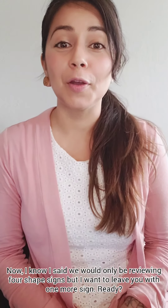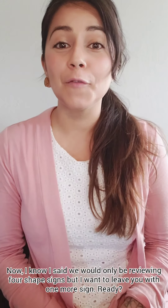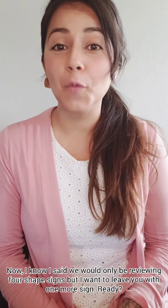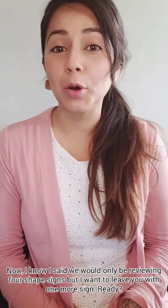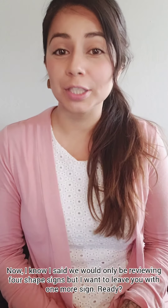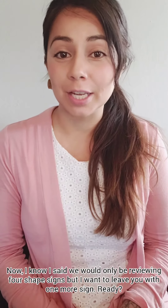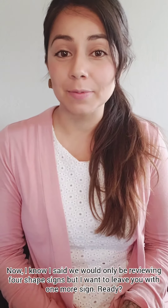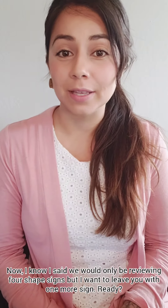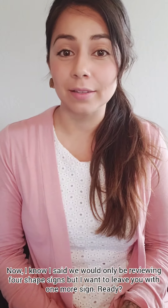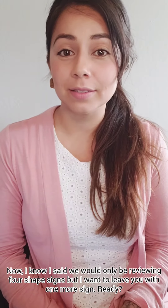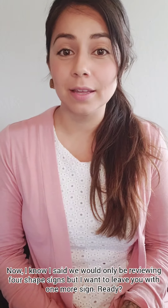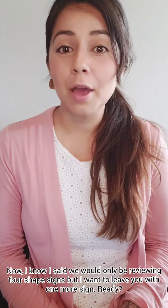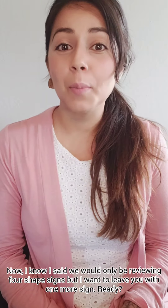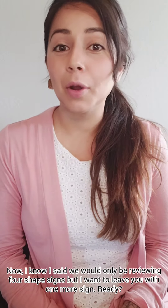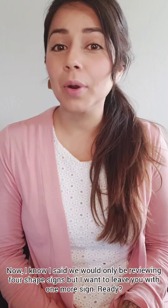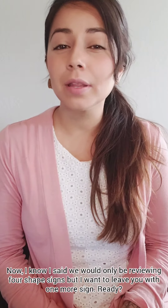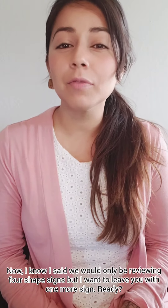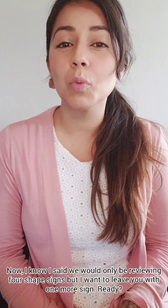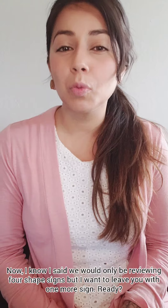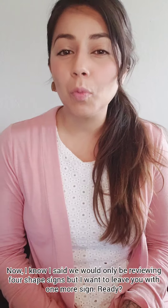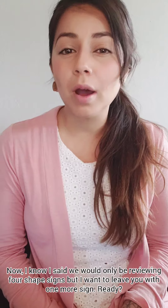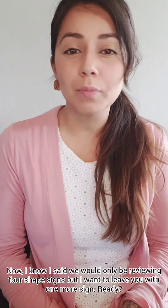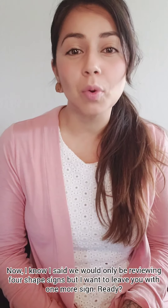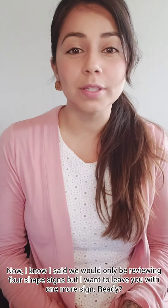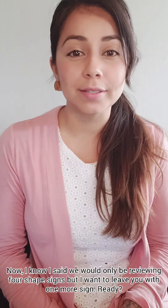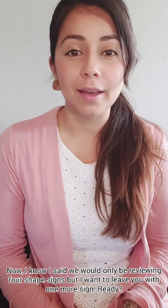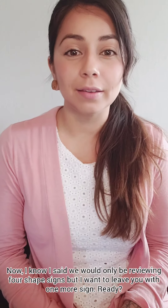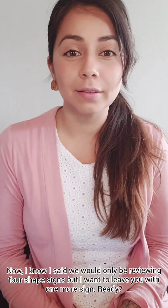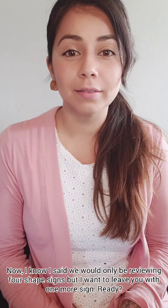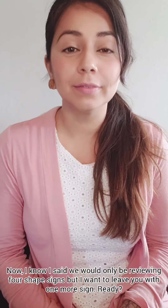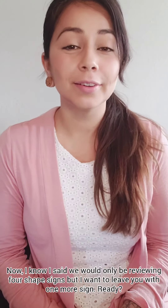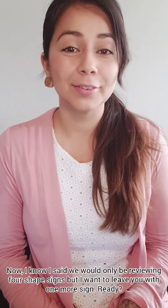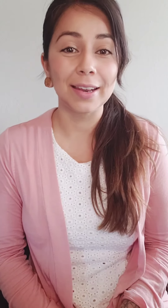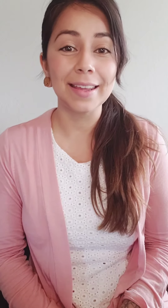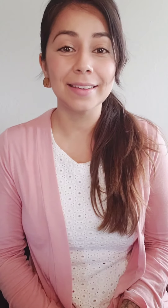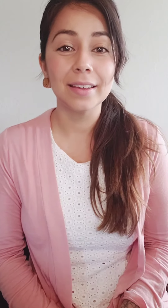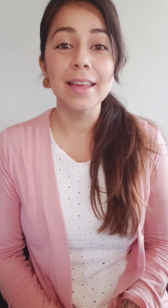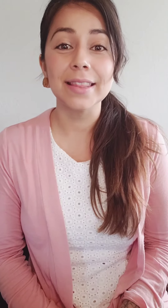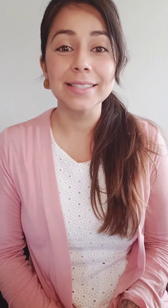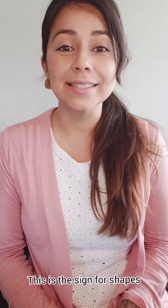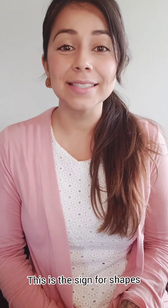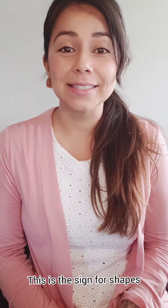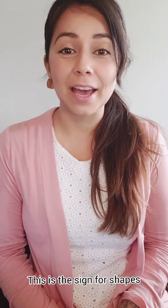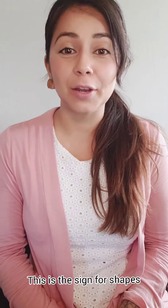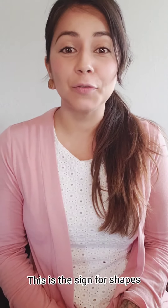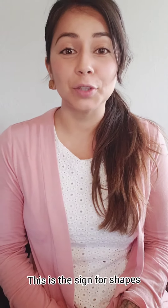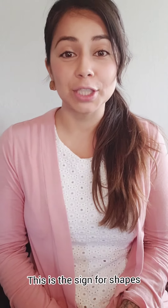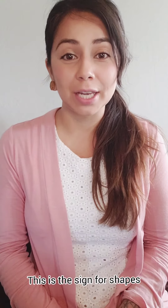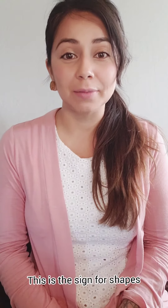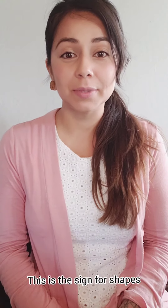four shape signs, but I want to leave you with one more sign. You ready? This is the sign for shapes.